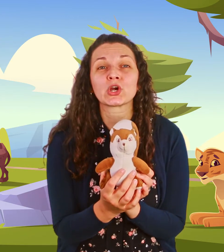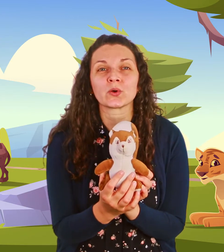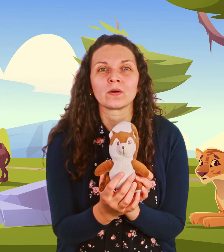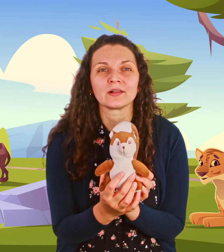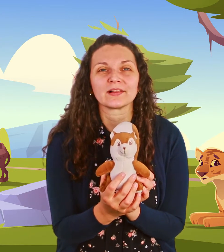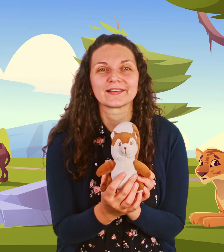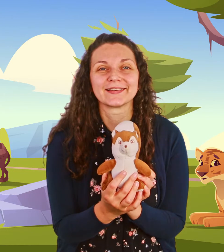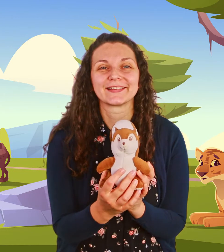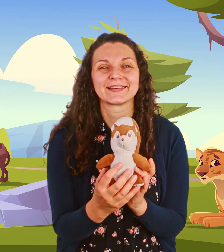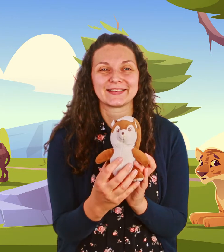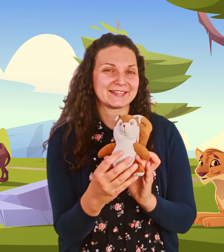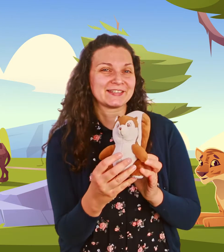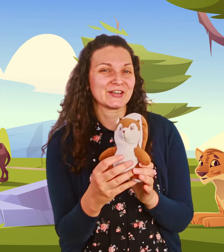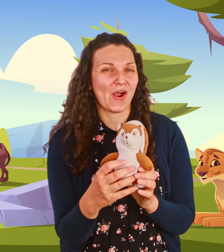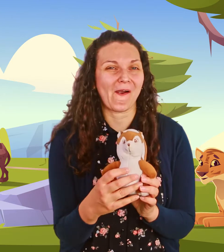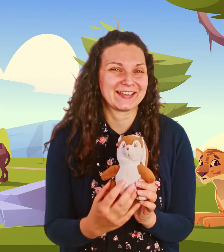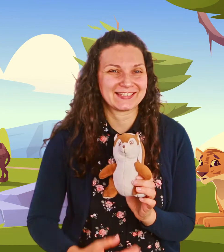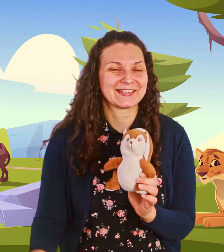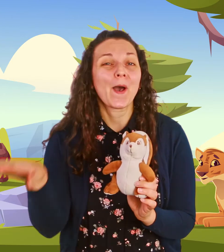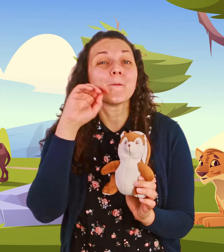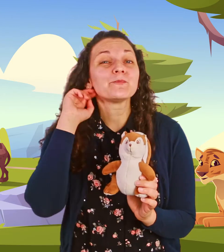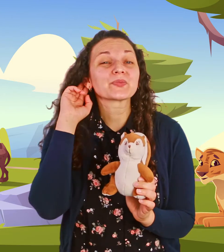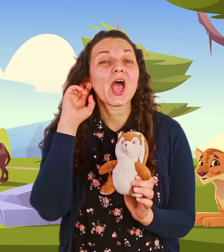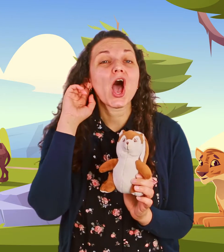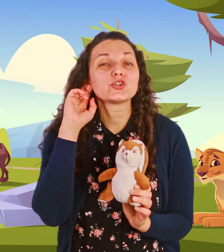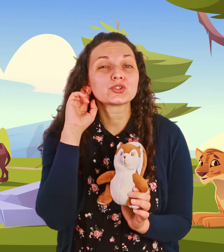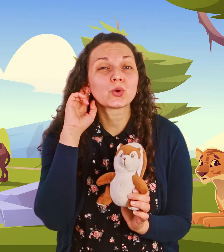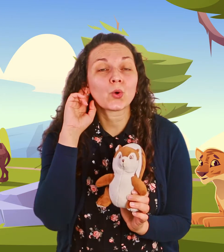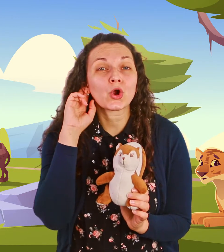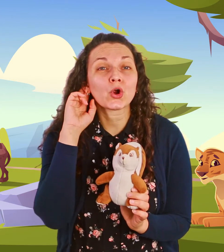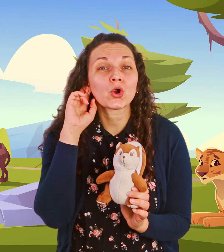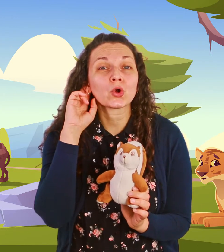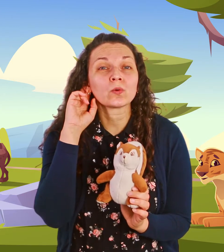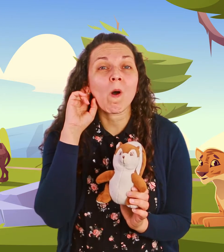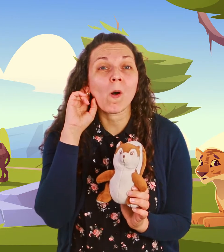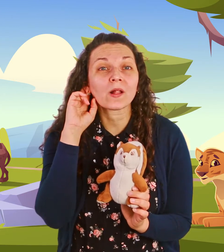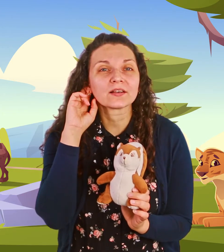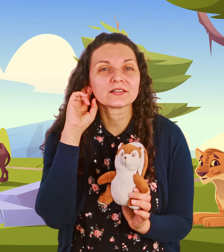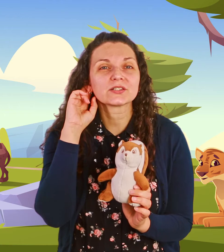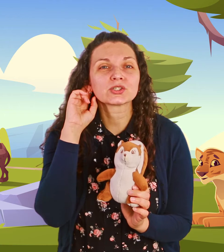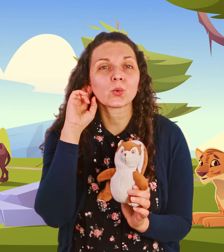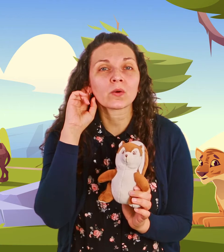this is a little hard isn't it squirrel squirrel